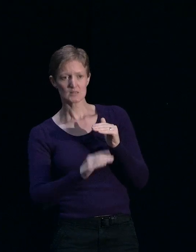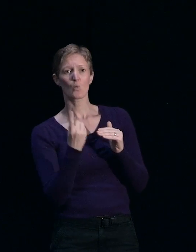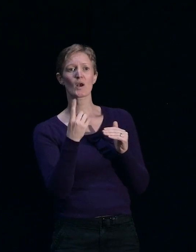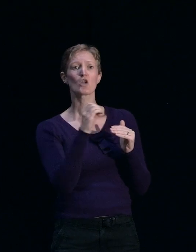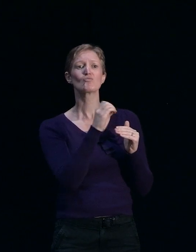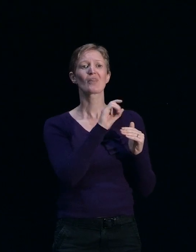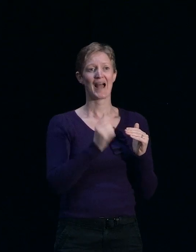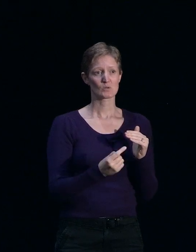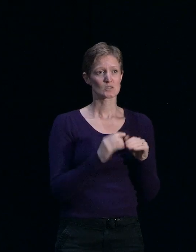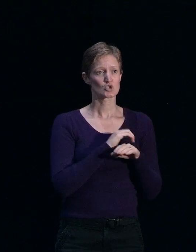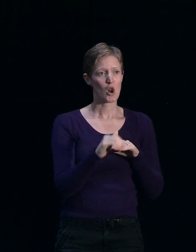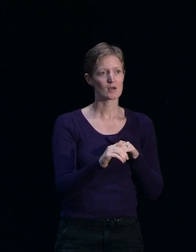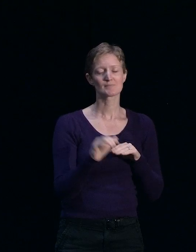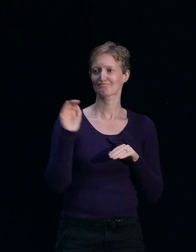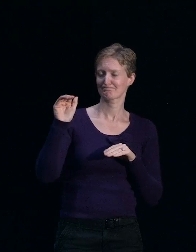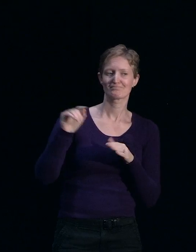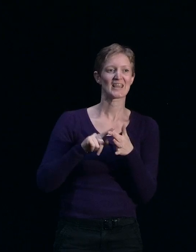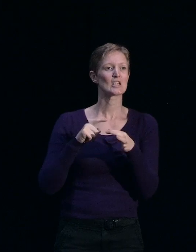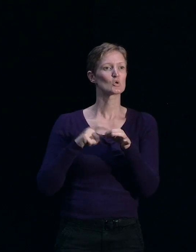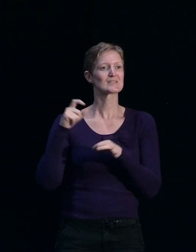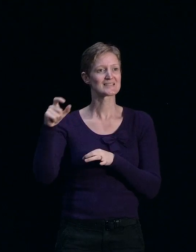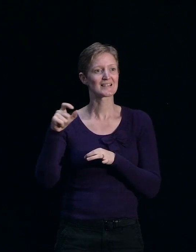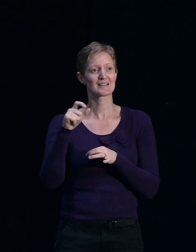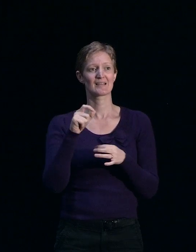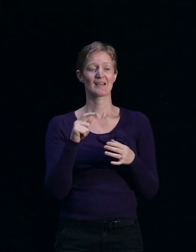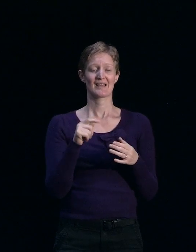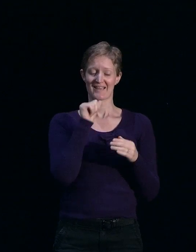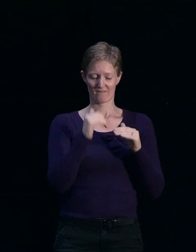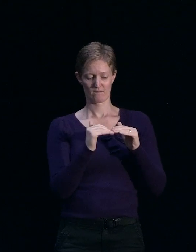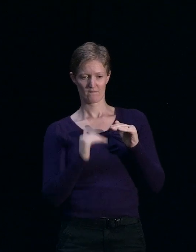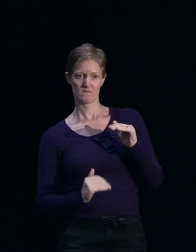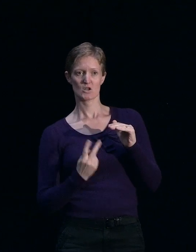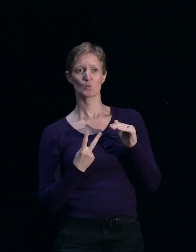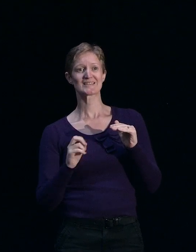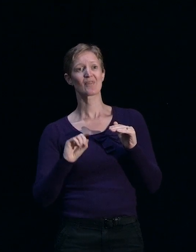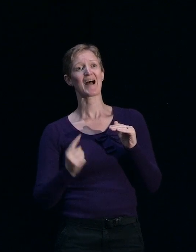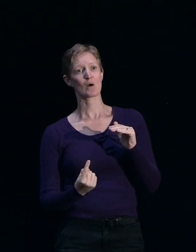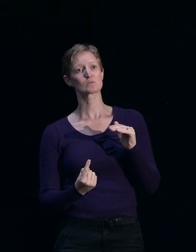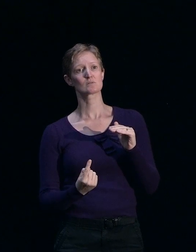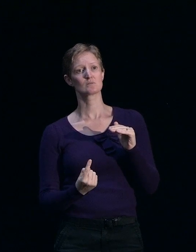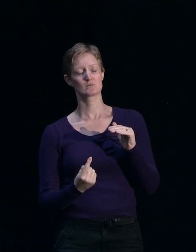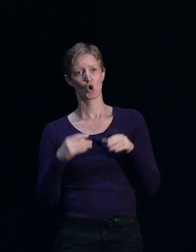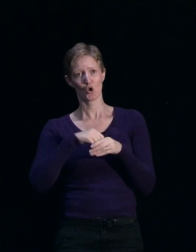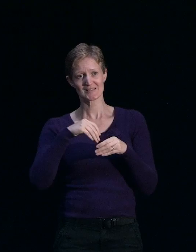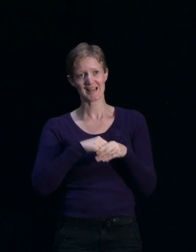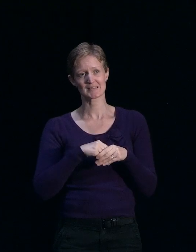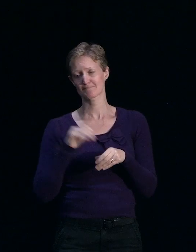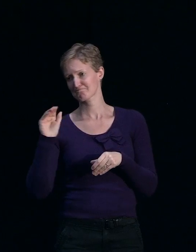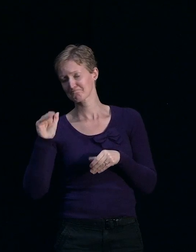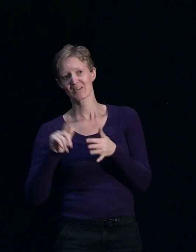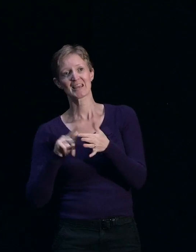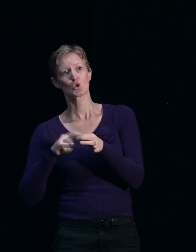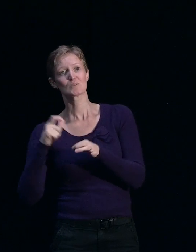EQC, under $20,000 for contents EQC, over that amount, it's your private insurer.